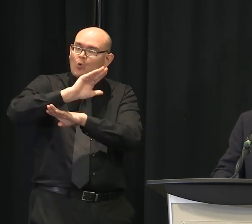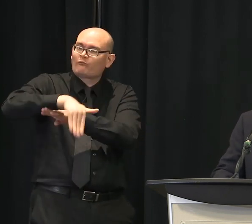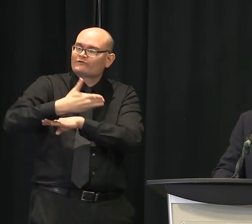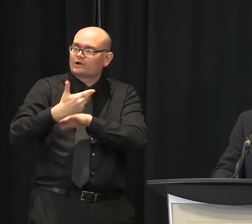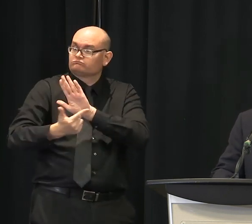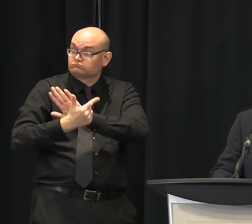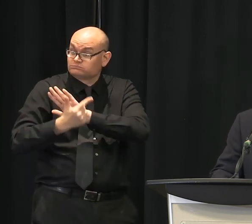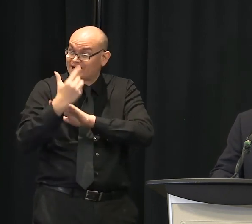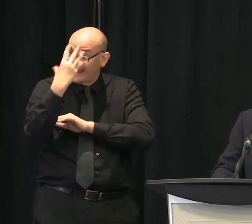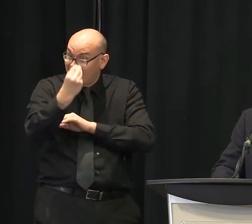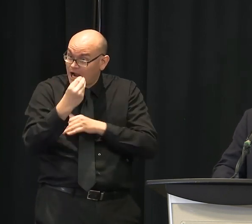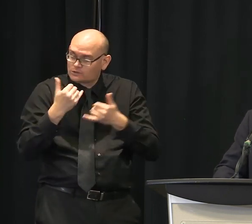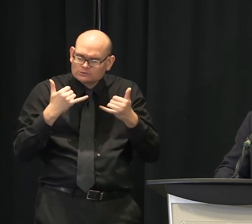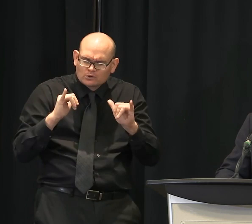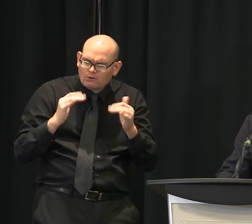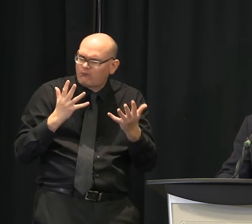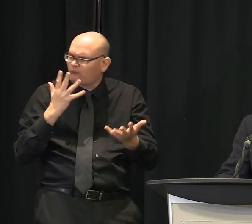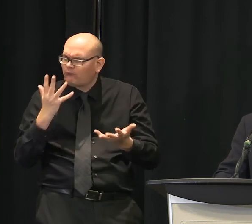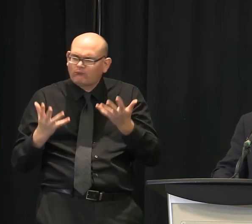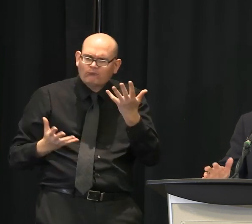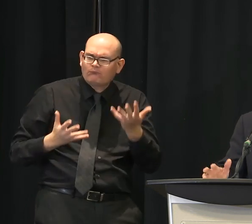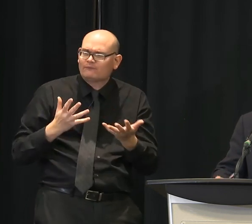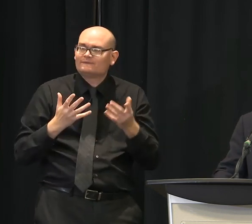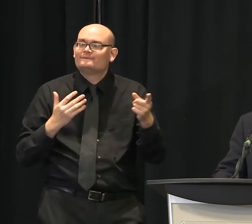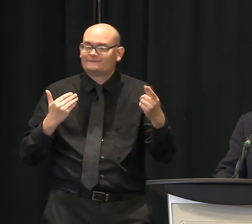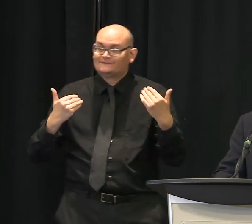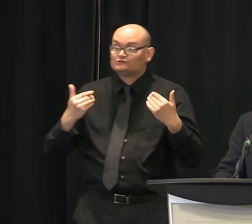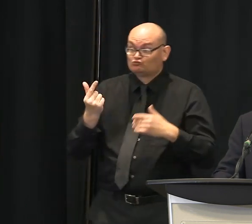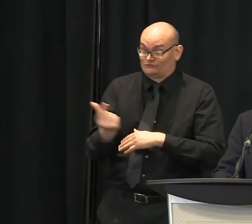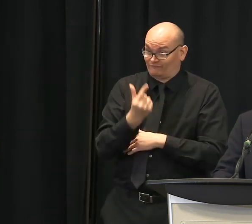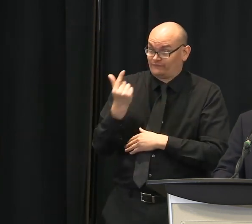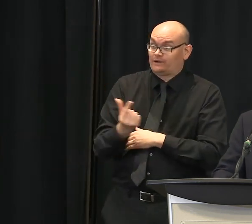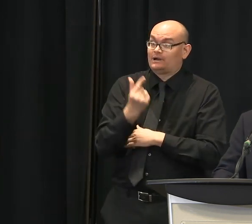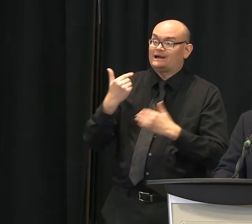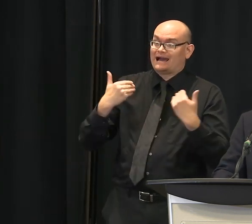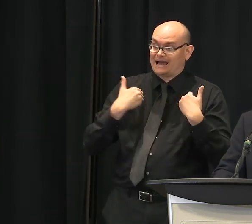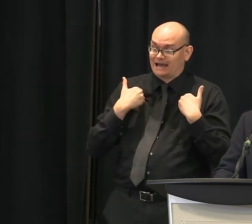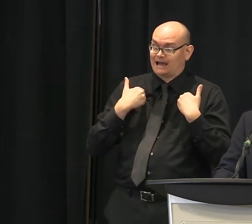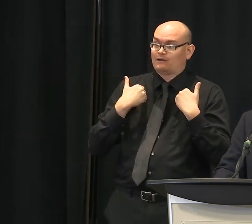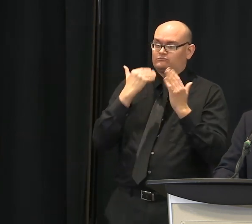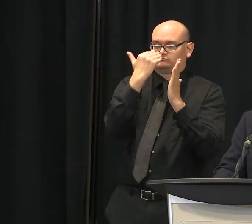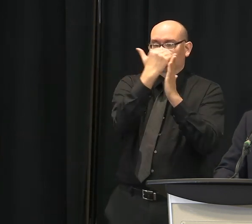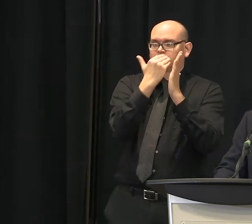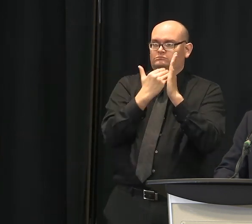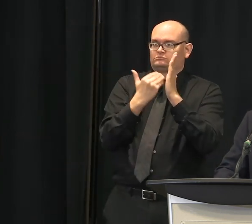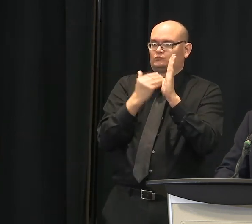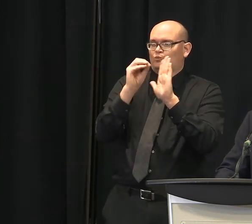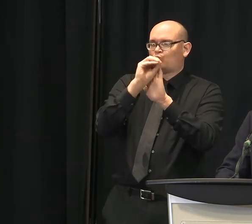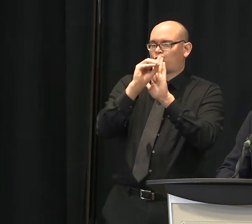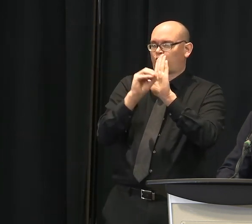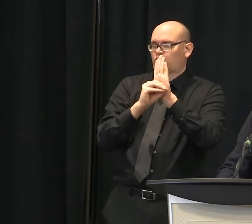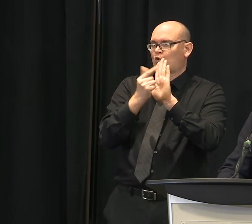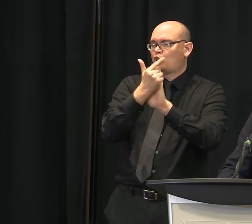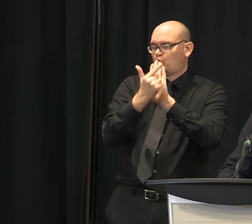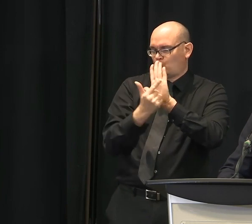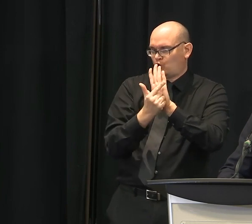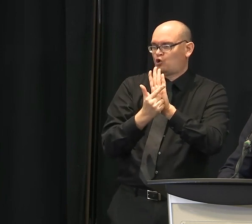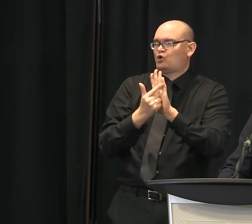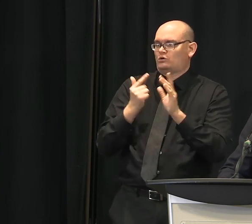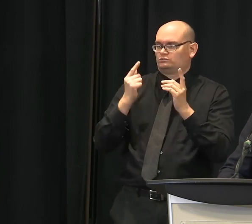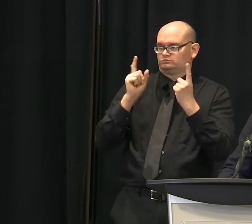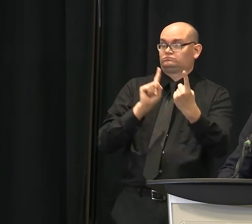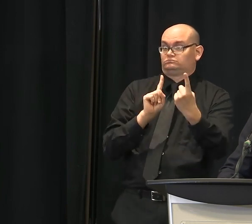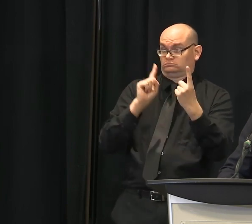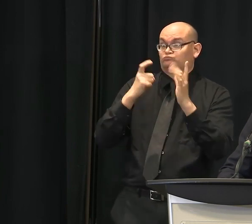we have an ordinance in Greenville that, as an ordinance, it says, an order that says social distancing is not just